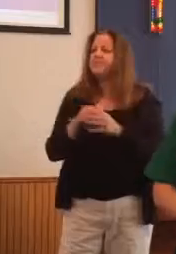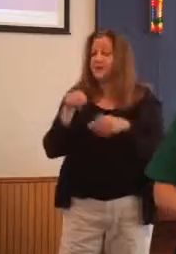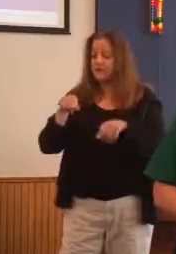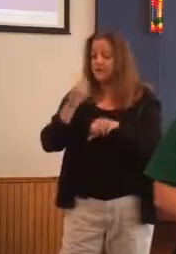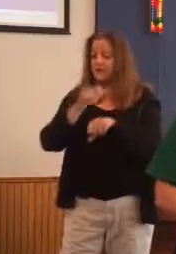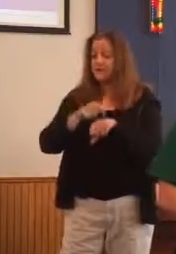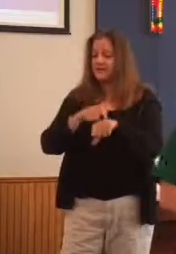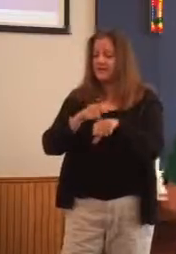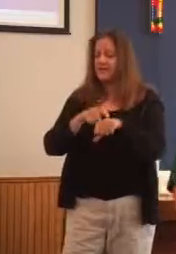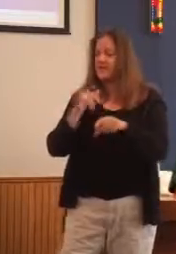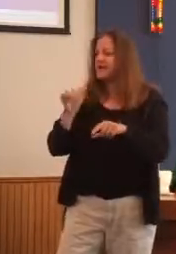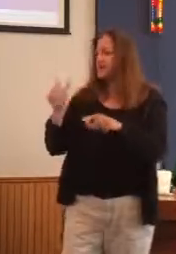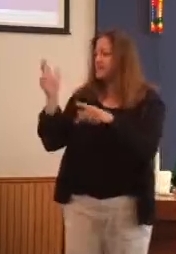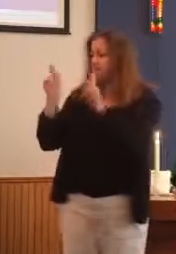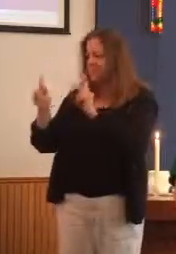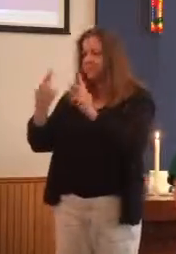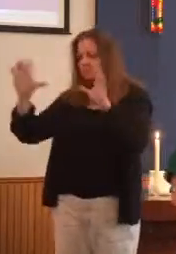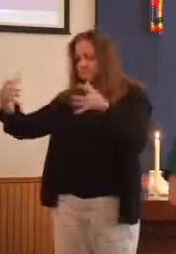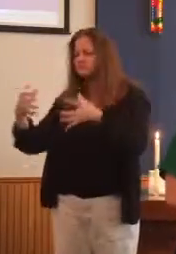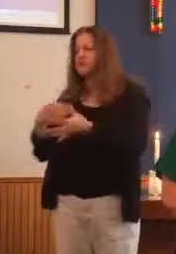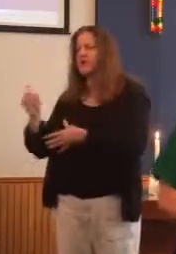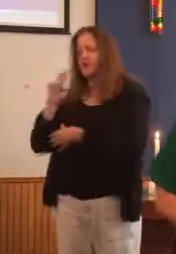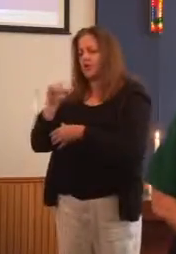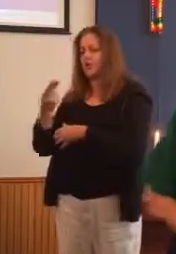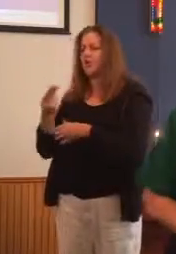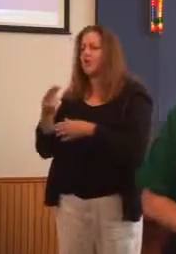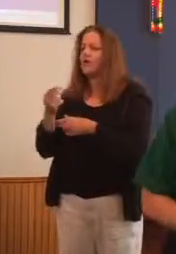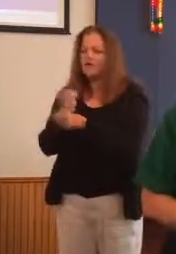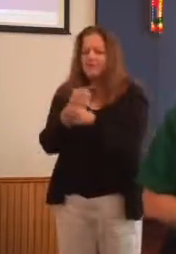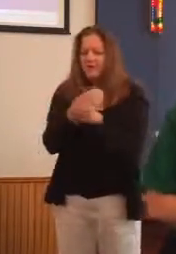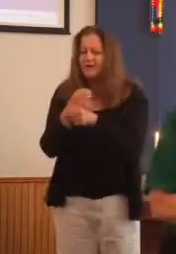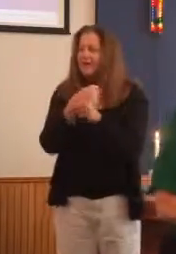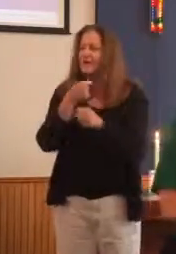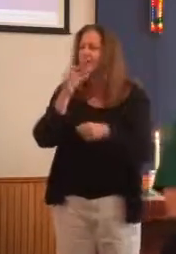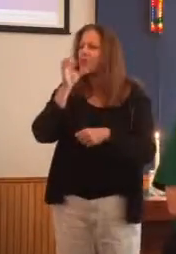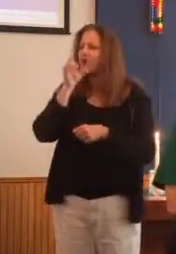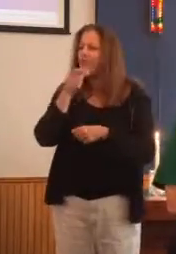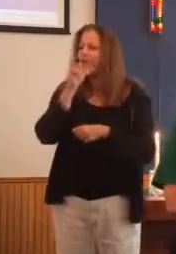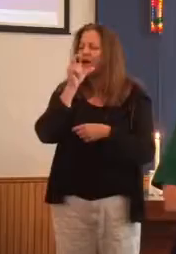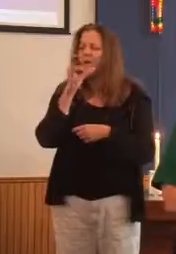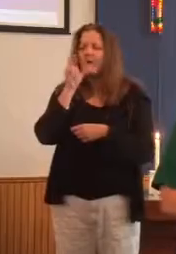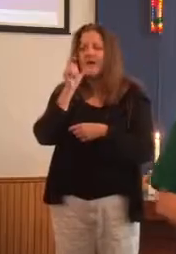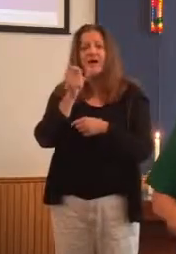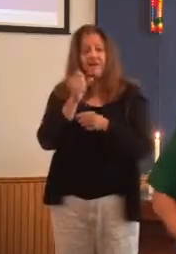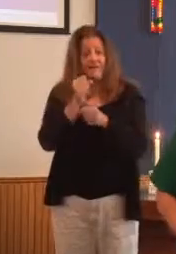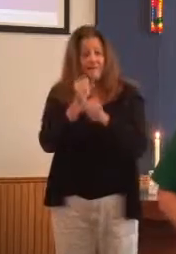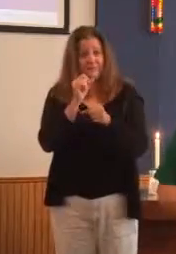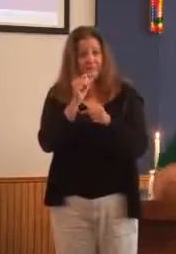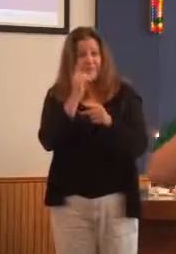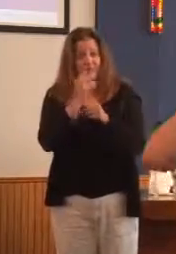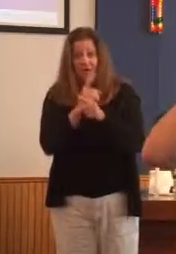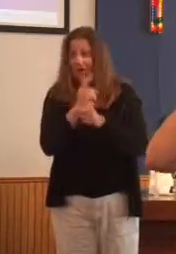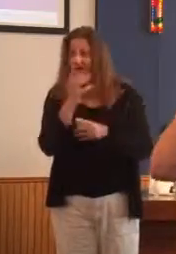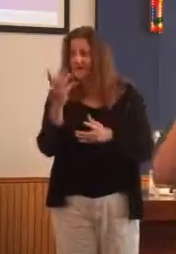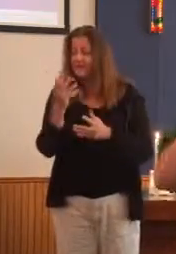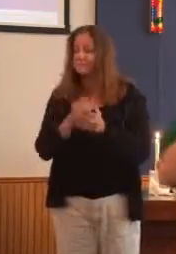ripened and Noah made some wine, which is what you do, right? Now, he apparently